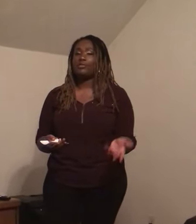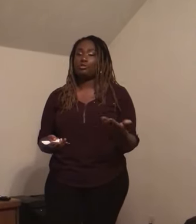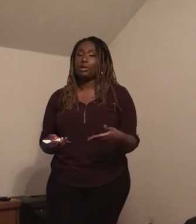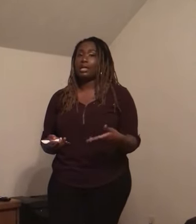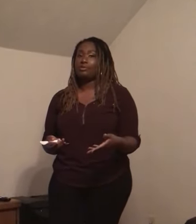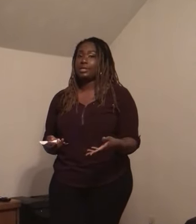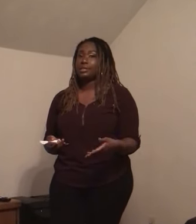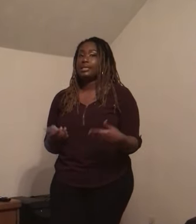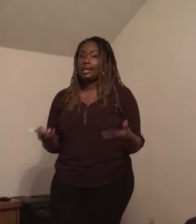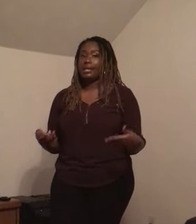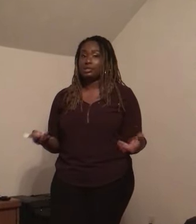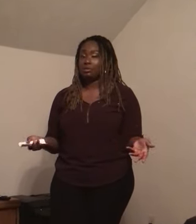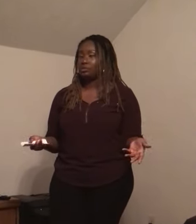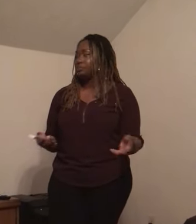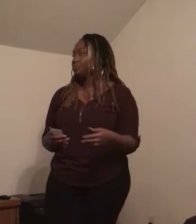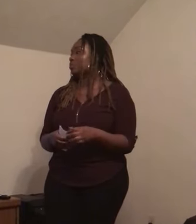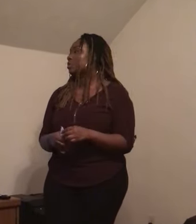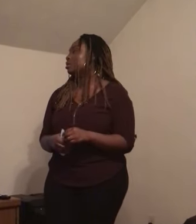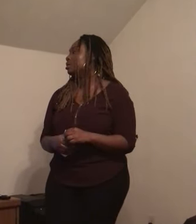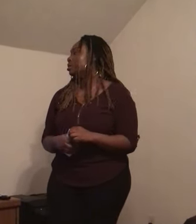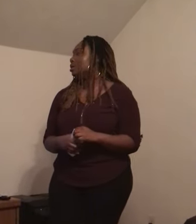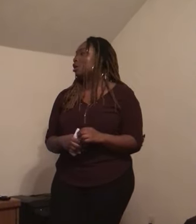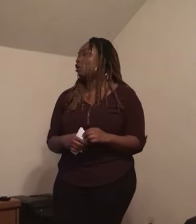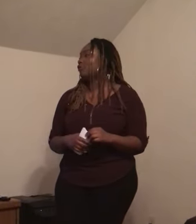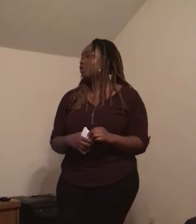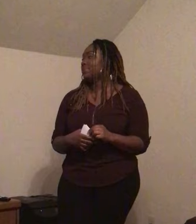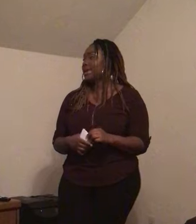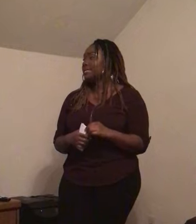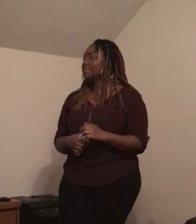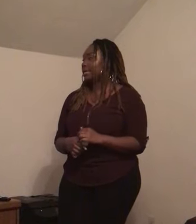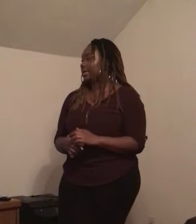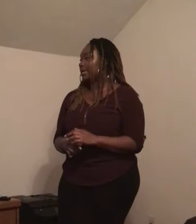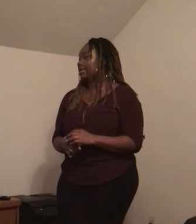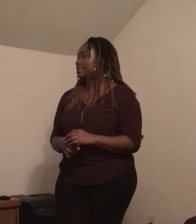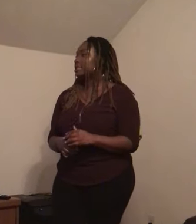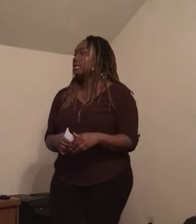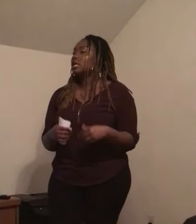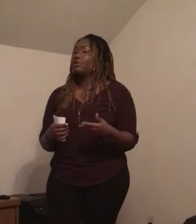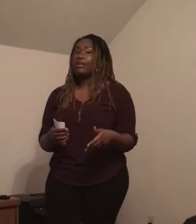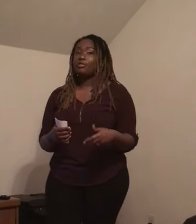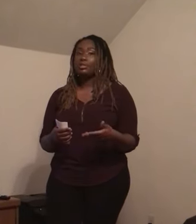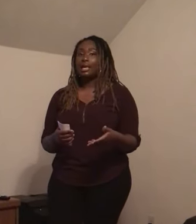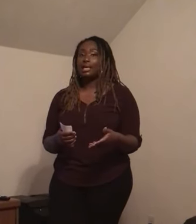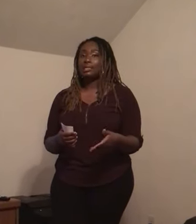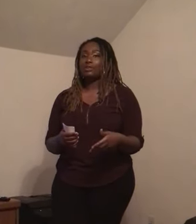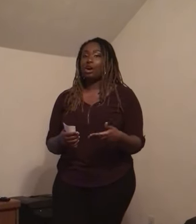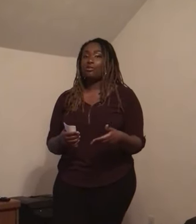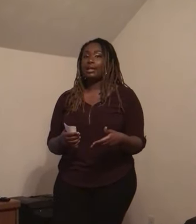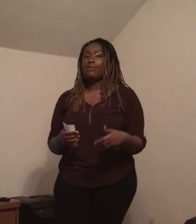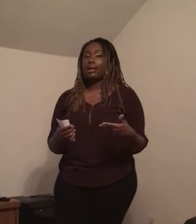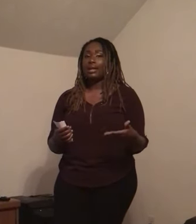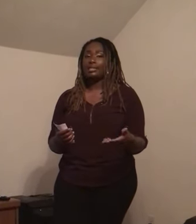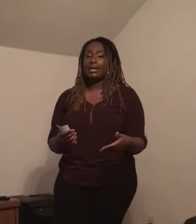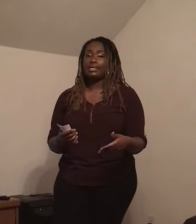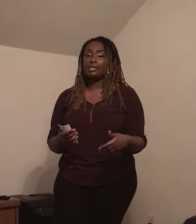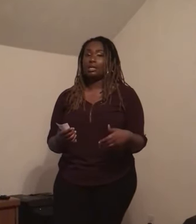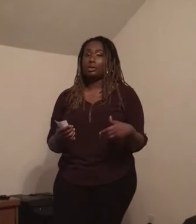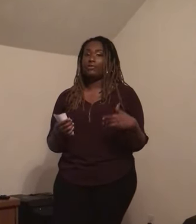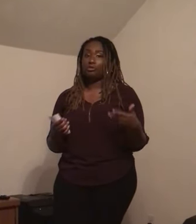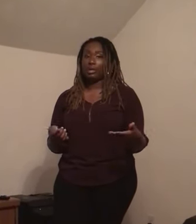a foreign language in its own? Over the past decades, quite a few states have already recognized it as a foreign